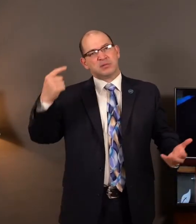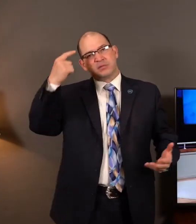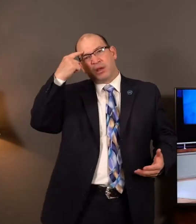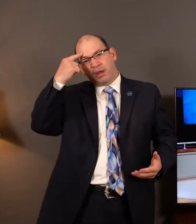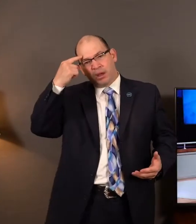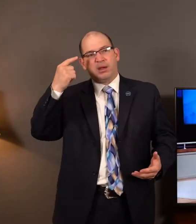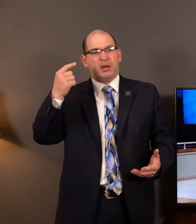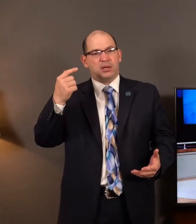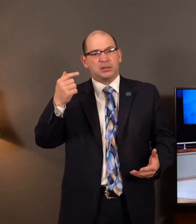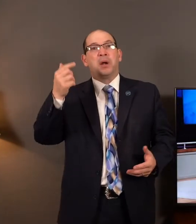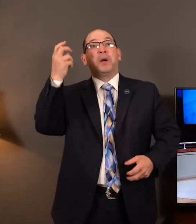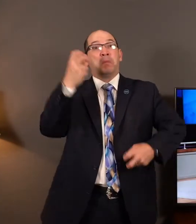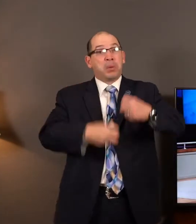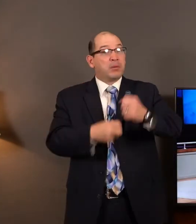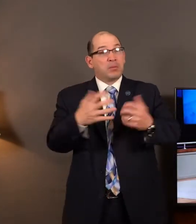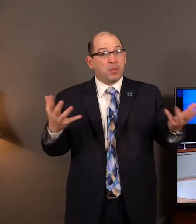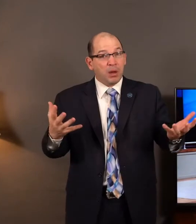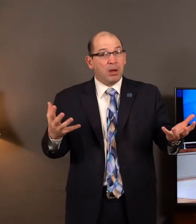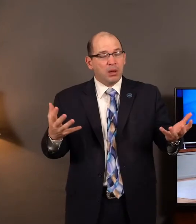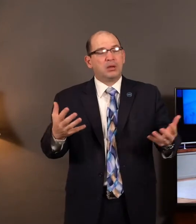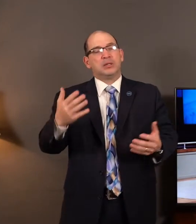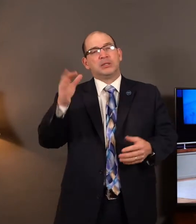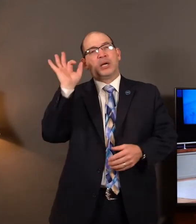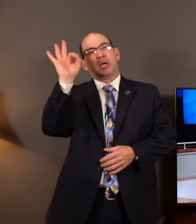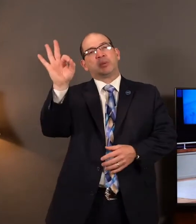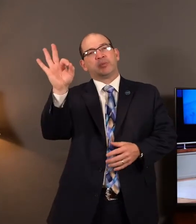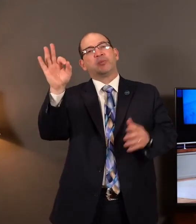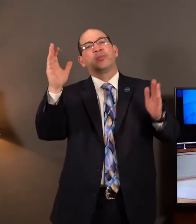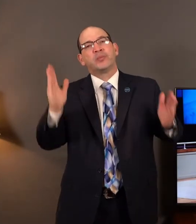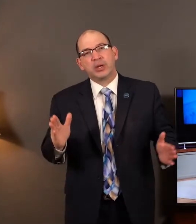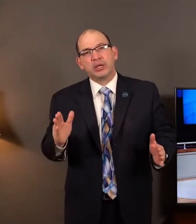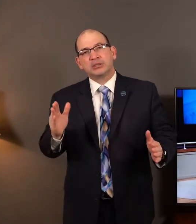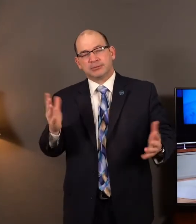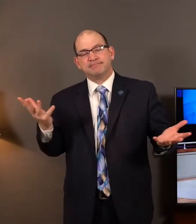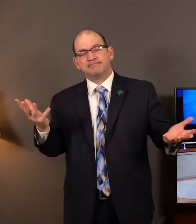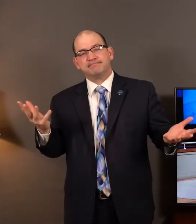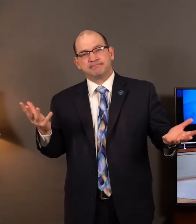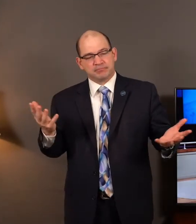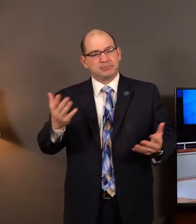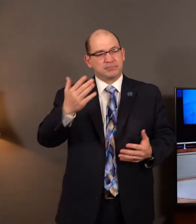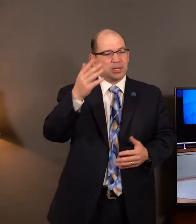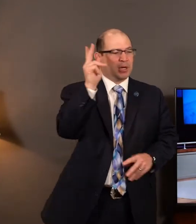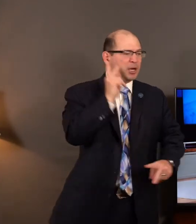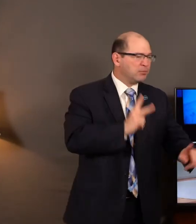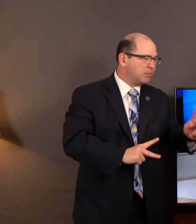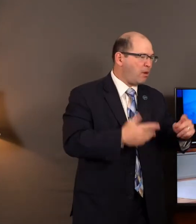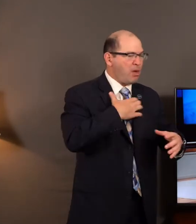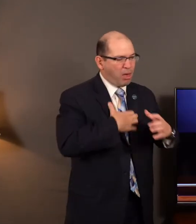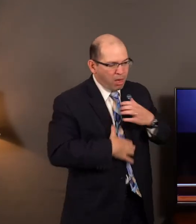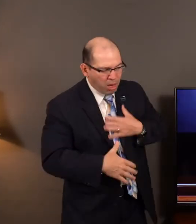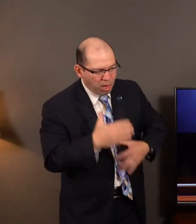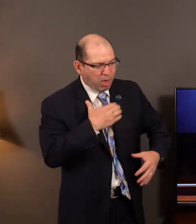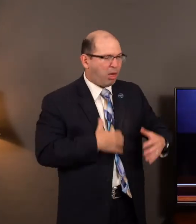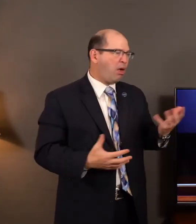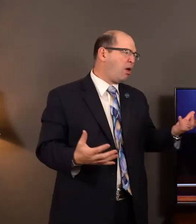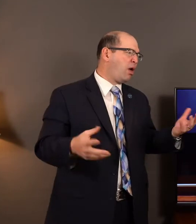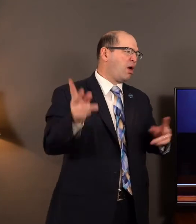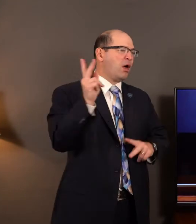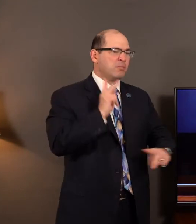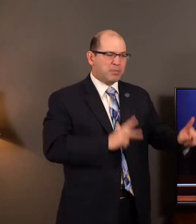dying. People are scraping the meat from the head of a donkey. Or finding nutrition from the dung of a dove. Or women literally